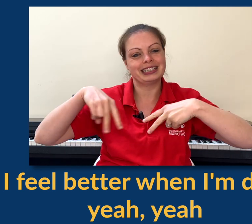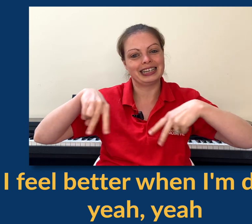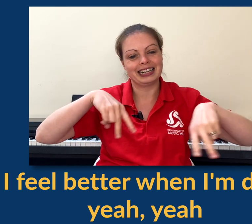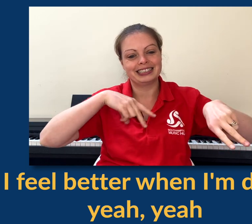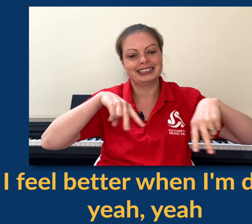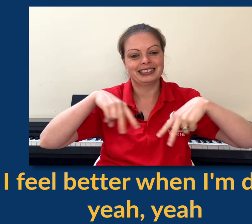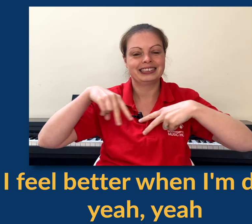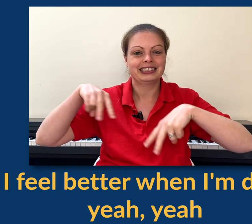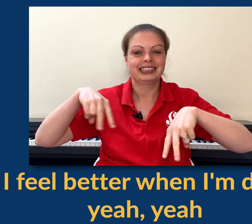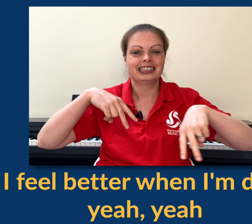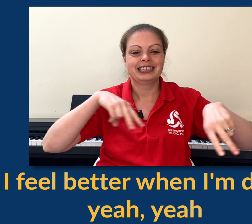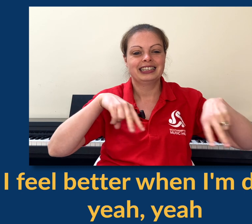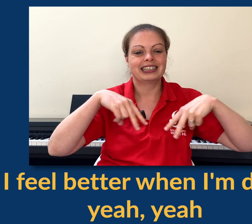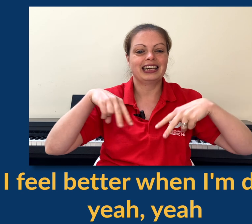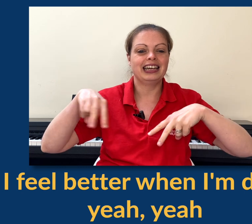to be dancing legs.